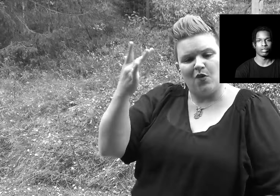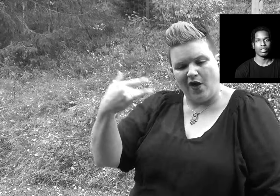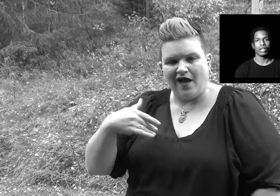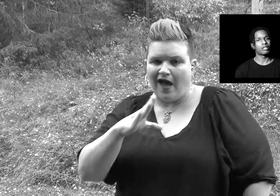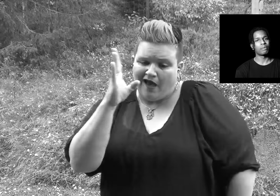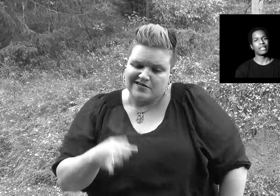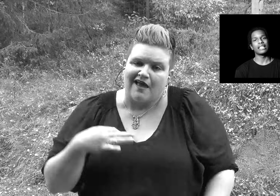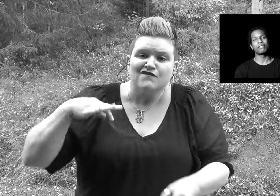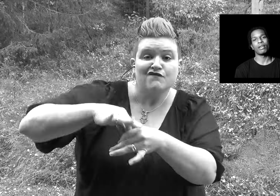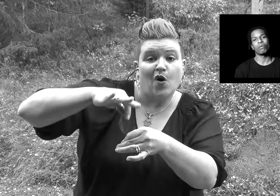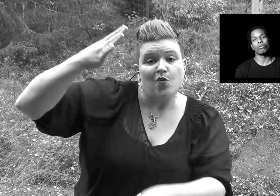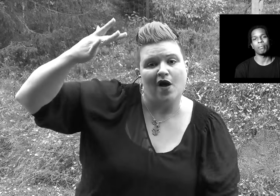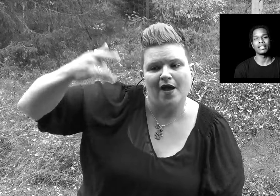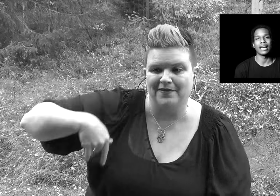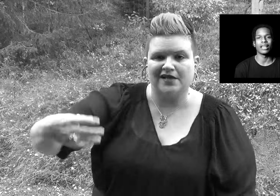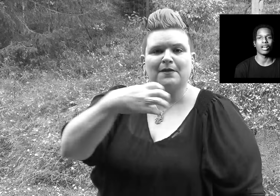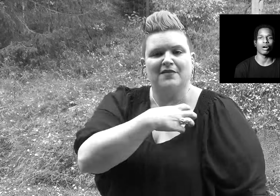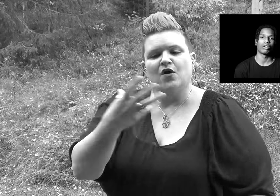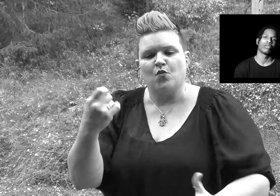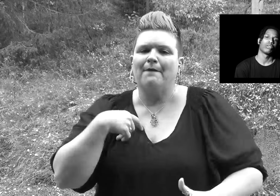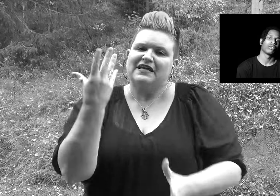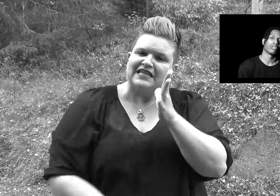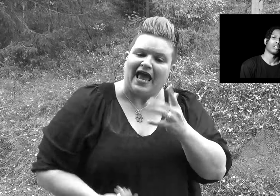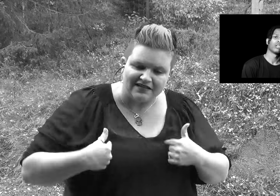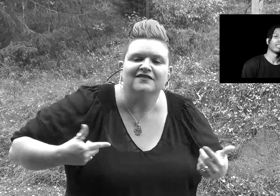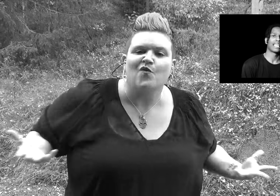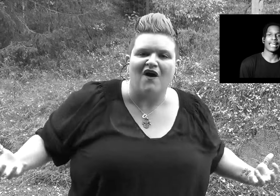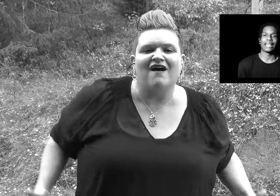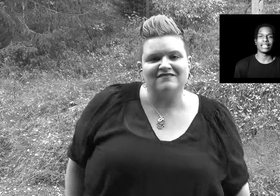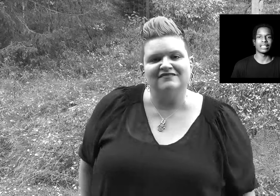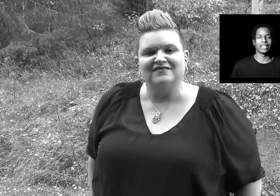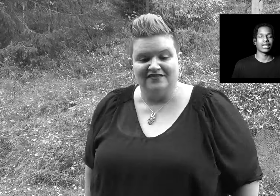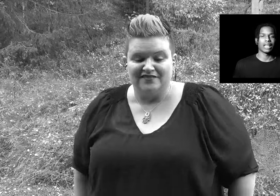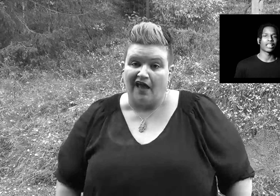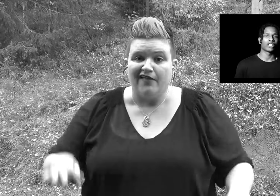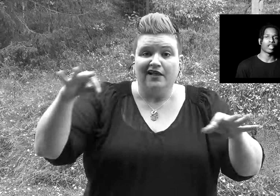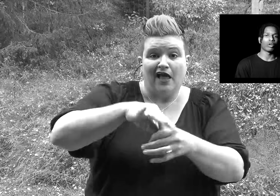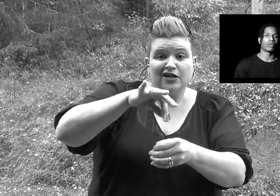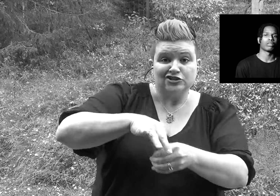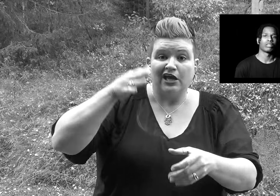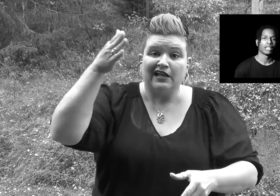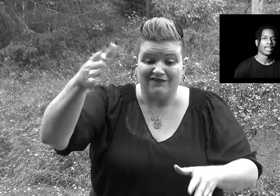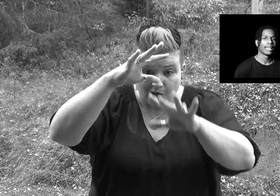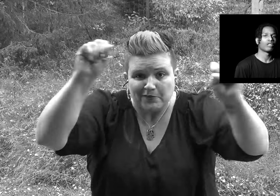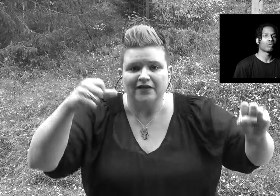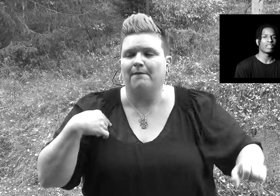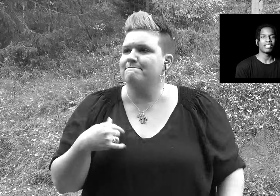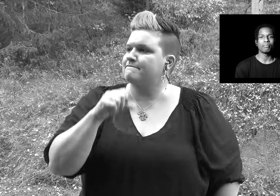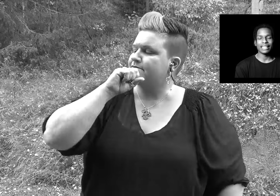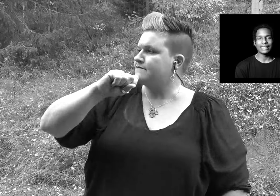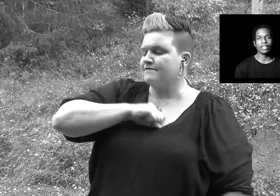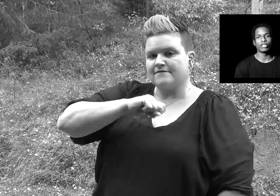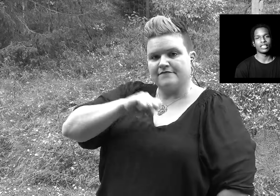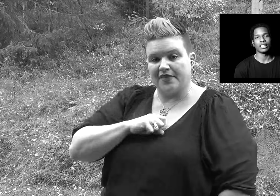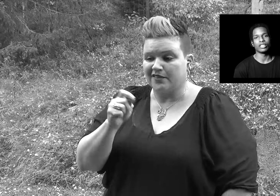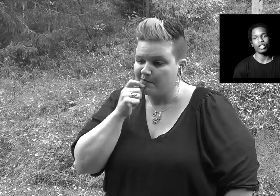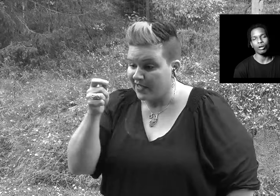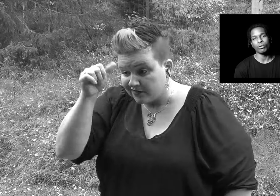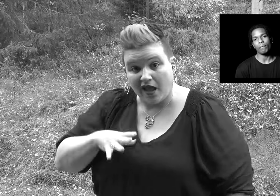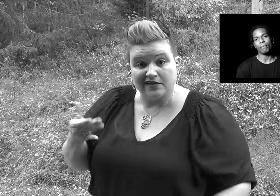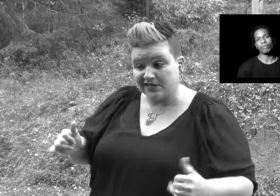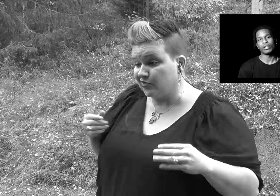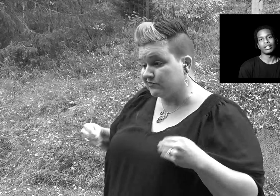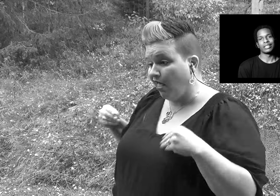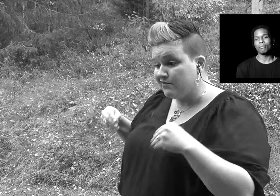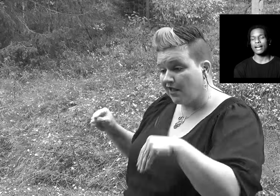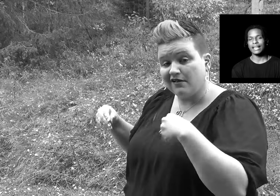vote Cause police men want me dead and gone Dead and gone That election looking like a joke Such a joke And the weed man still selling